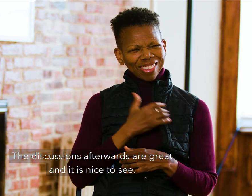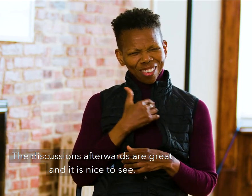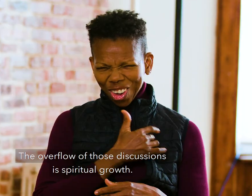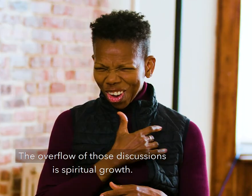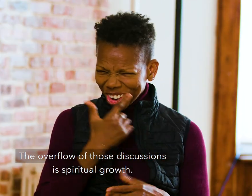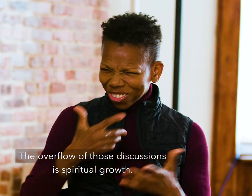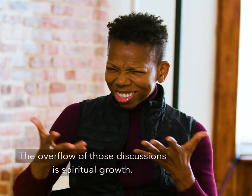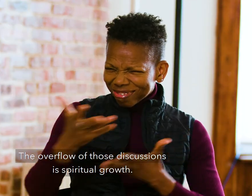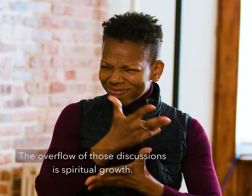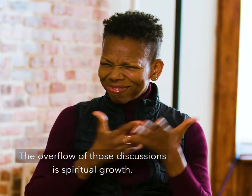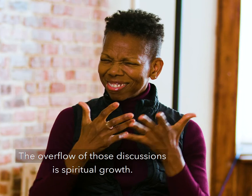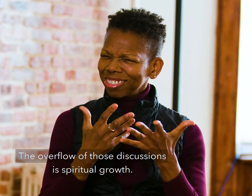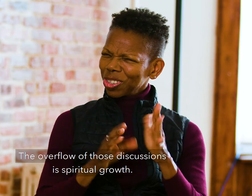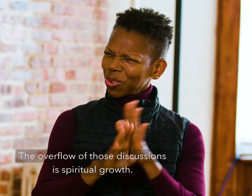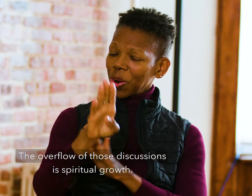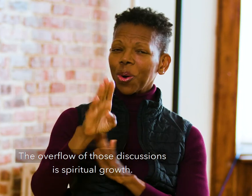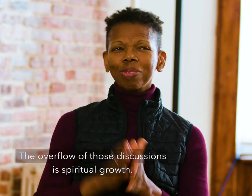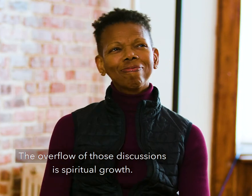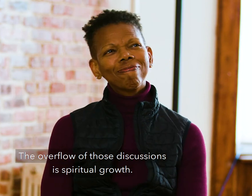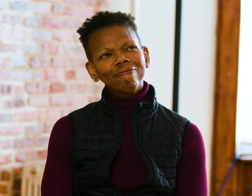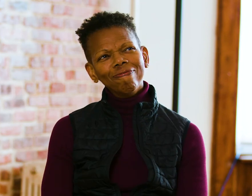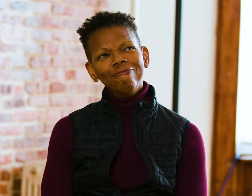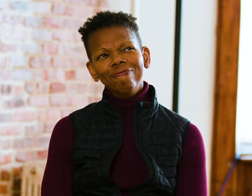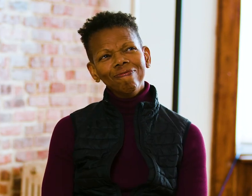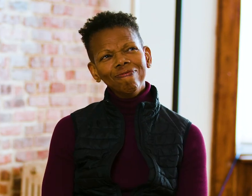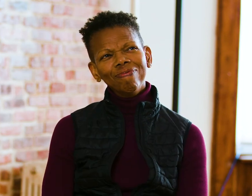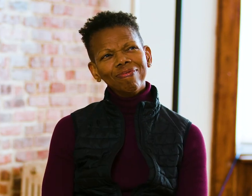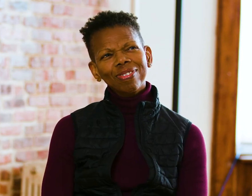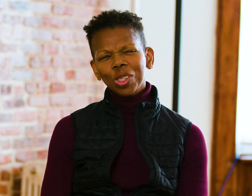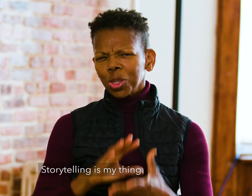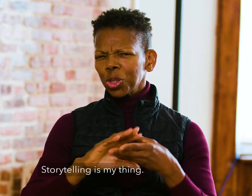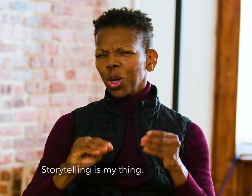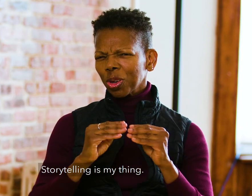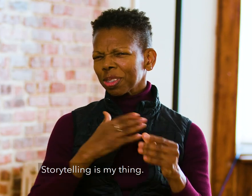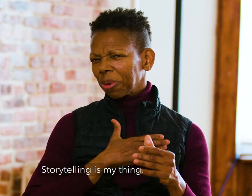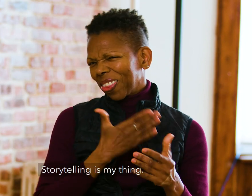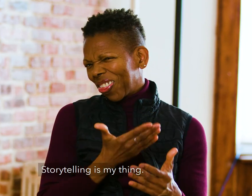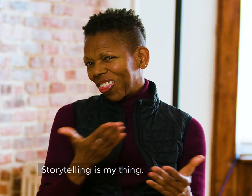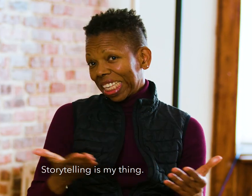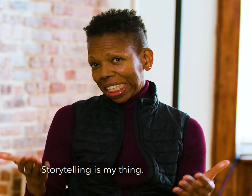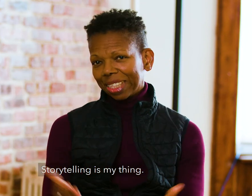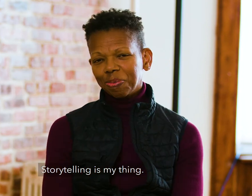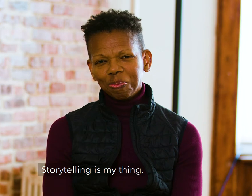The overflow of those discussions is spiritual growth. Storytelling is my thing.